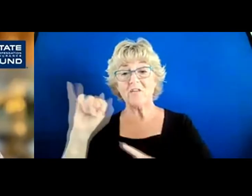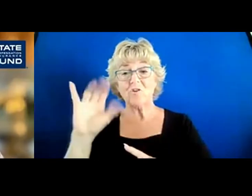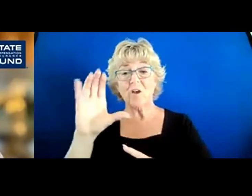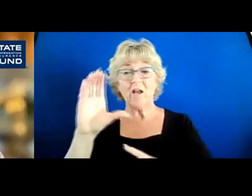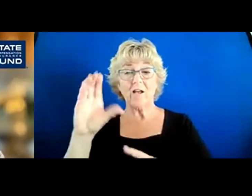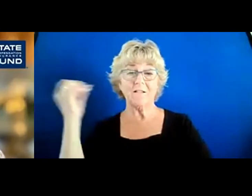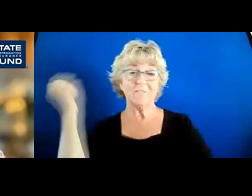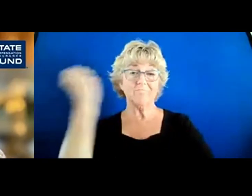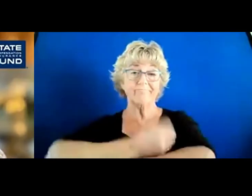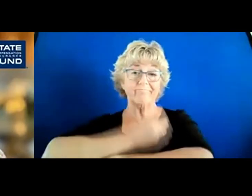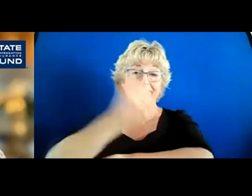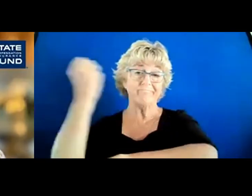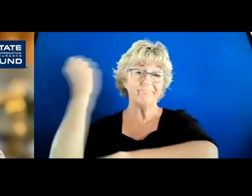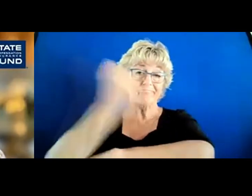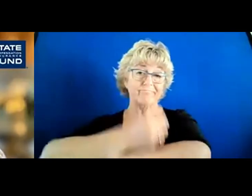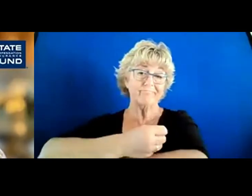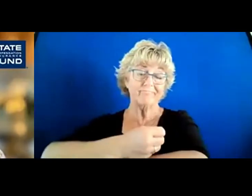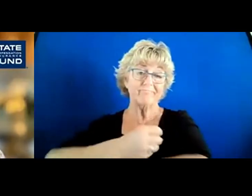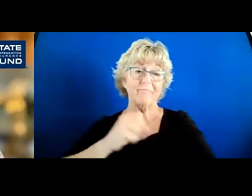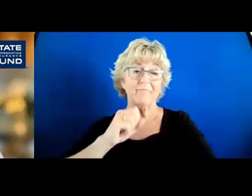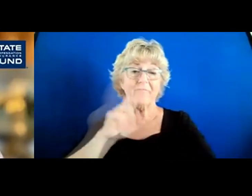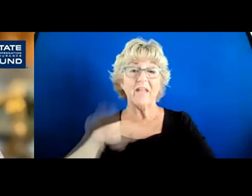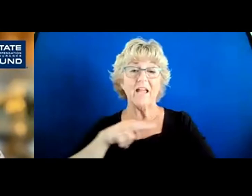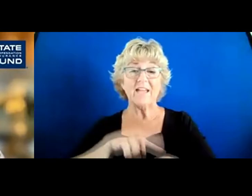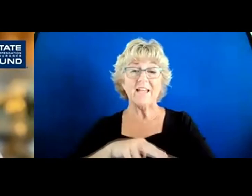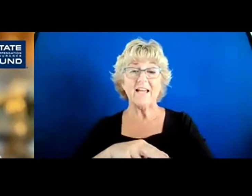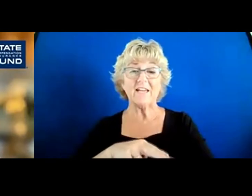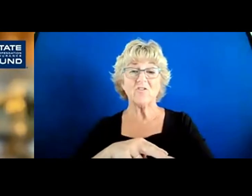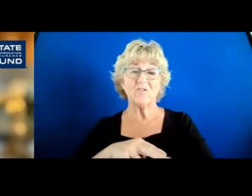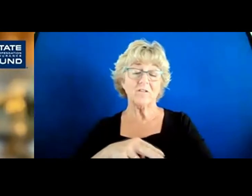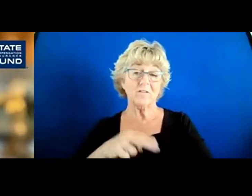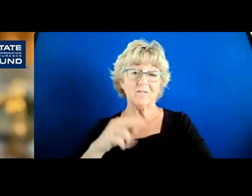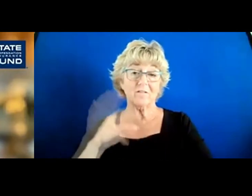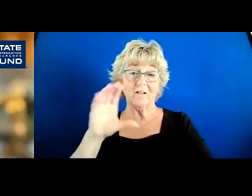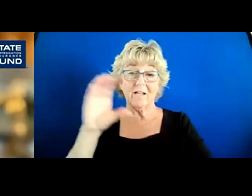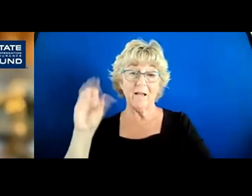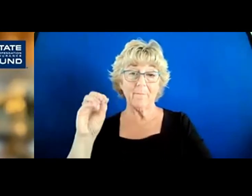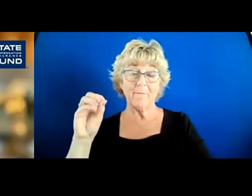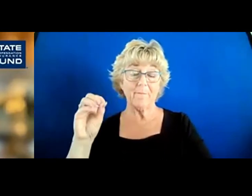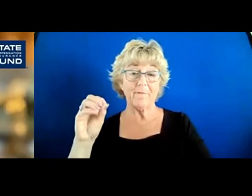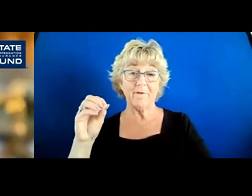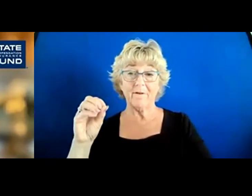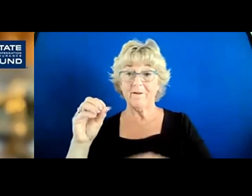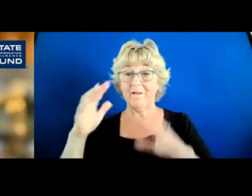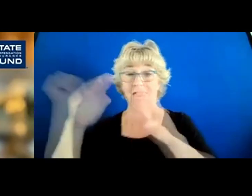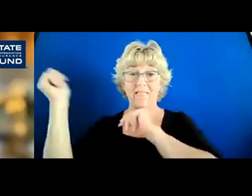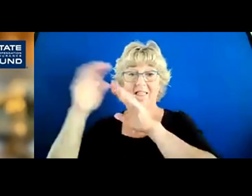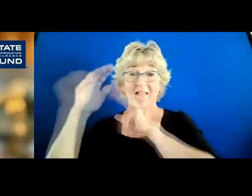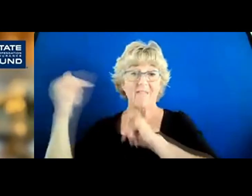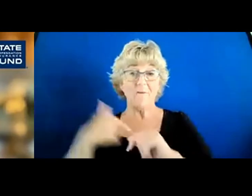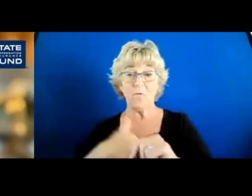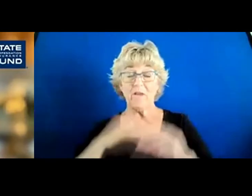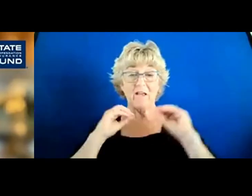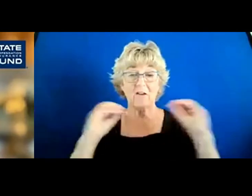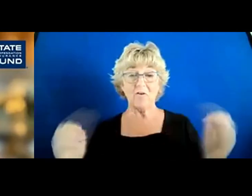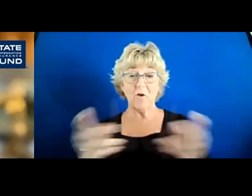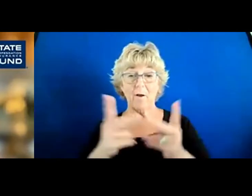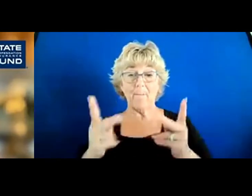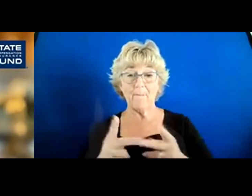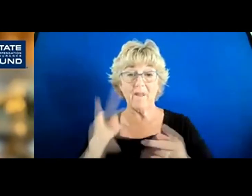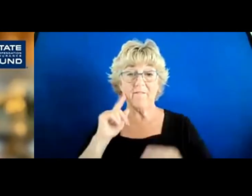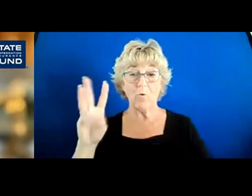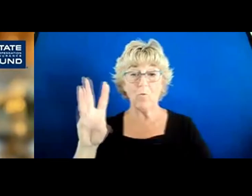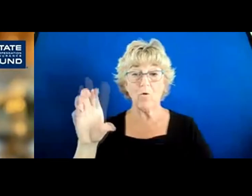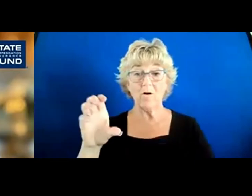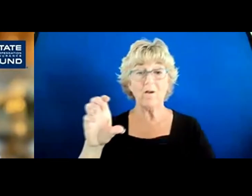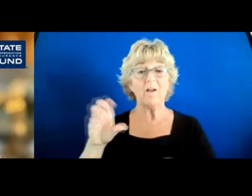and, you know, the national carriers left the state. And so people had no other place to go to get workers' comp insurance. And this was in the early